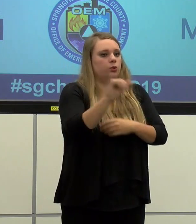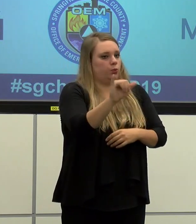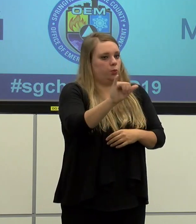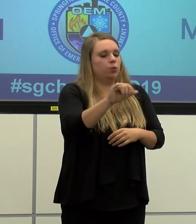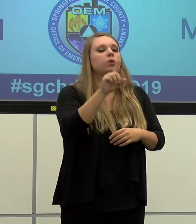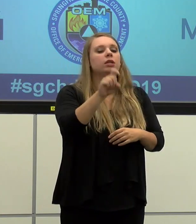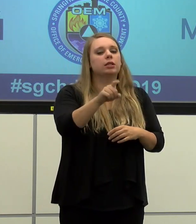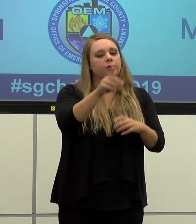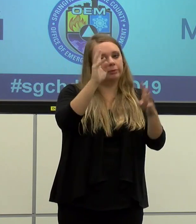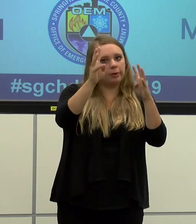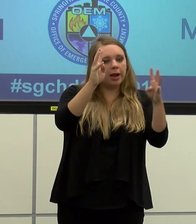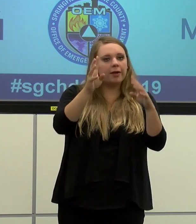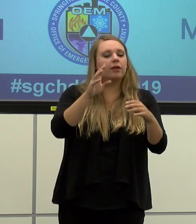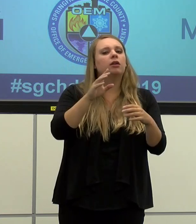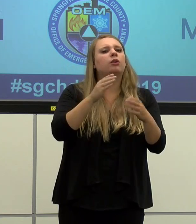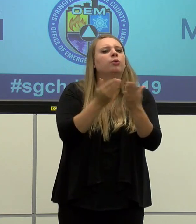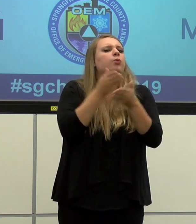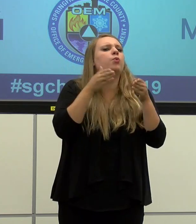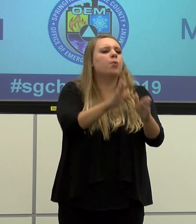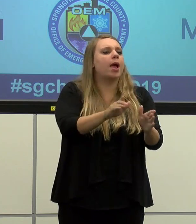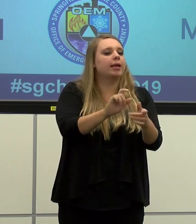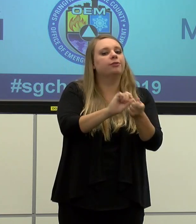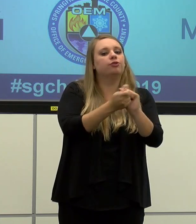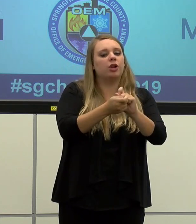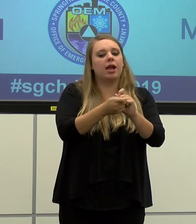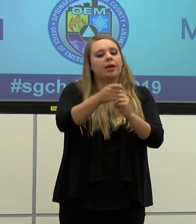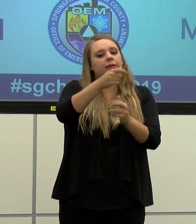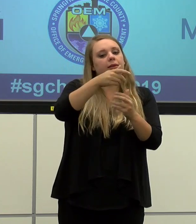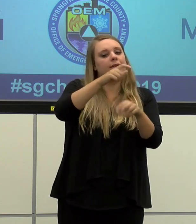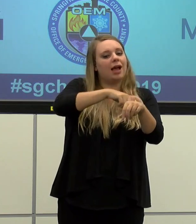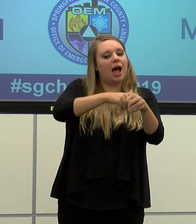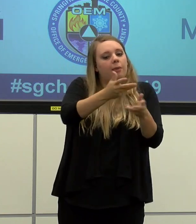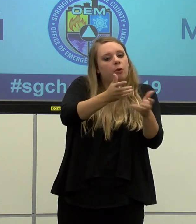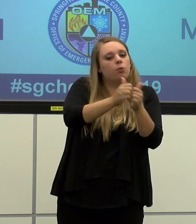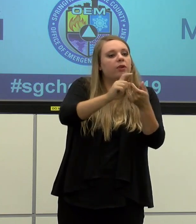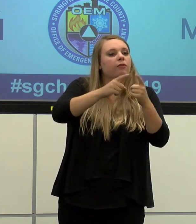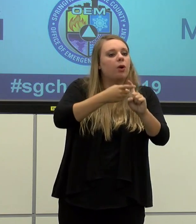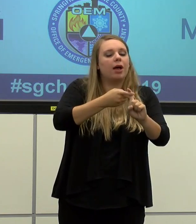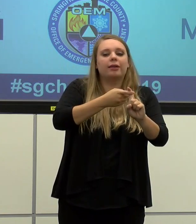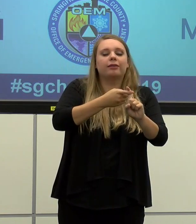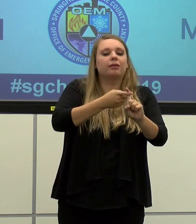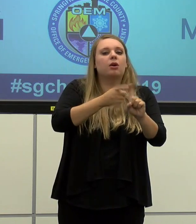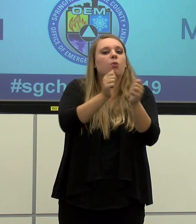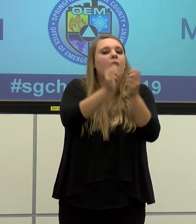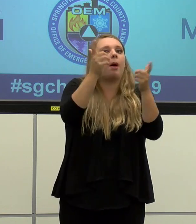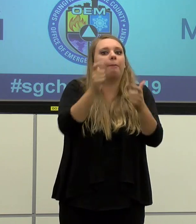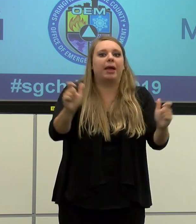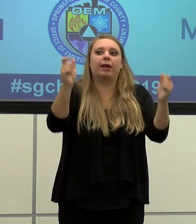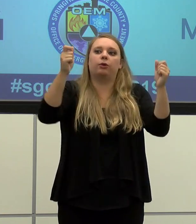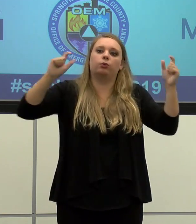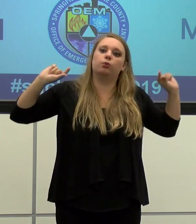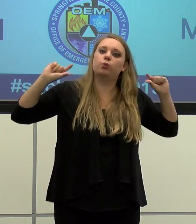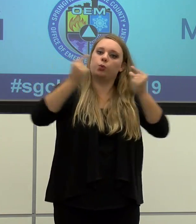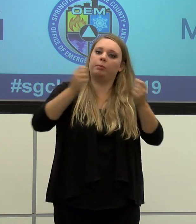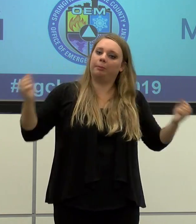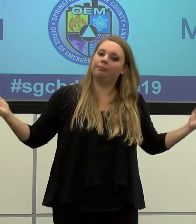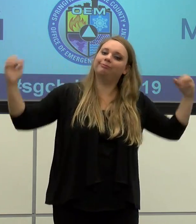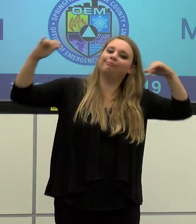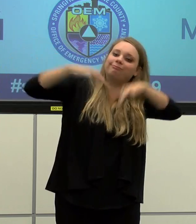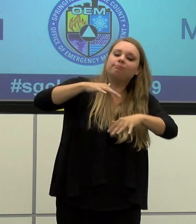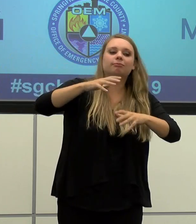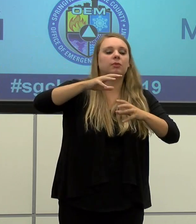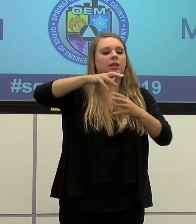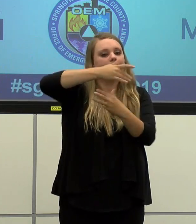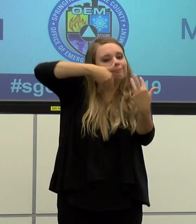need you to get creative and find ways to spend time with your friends that don't mean big groups of people that are close